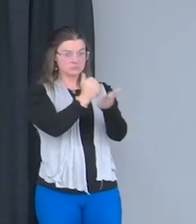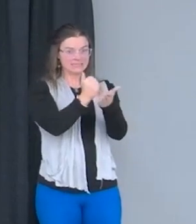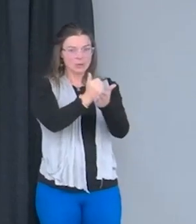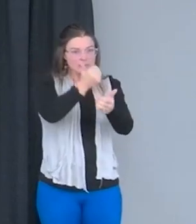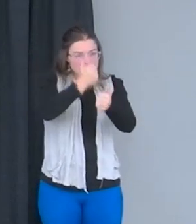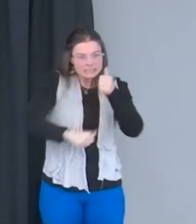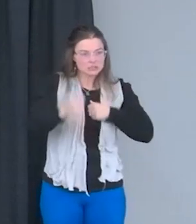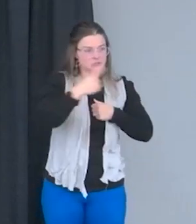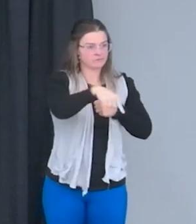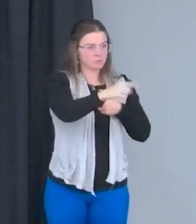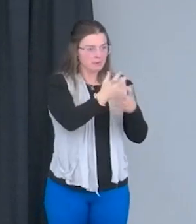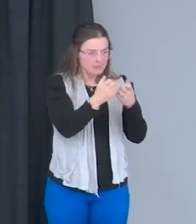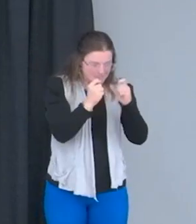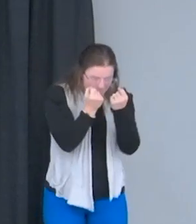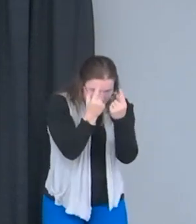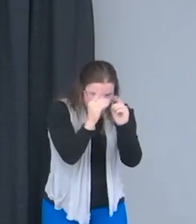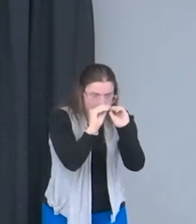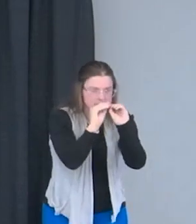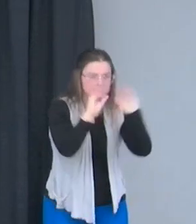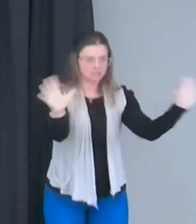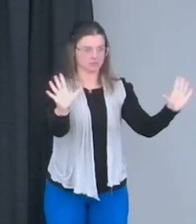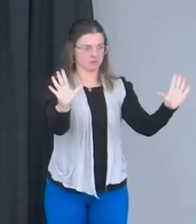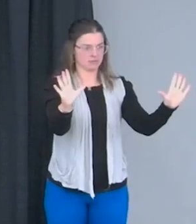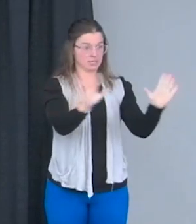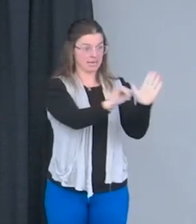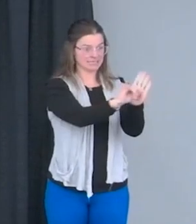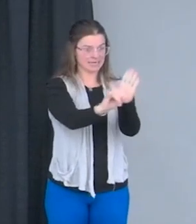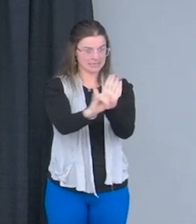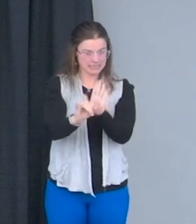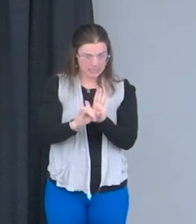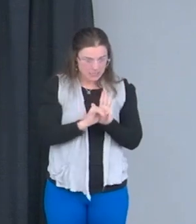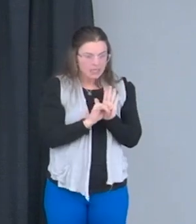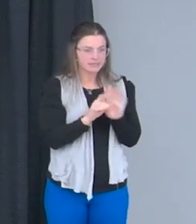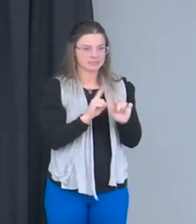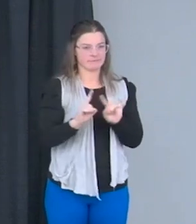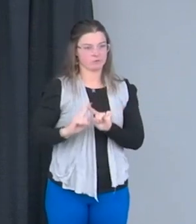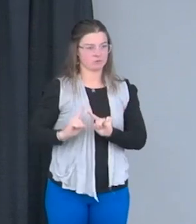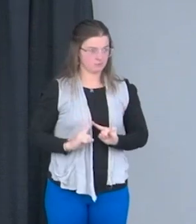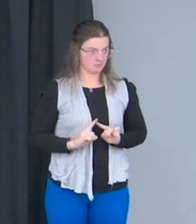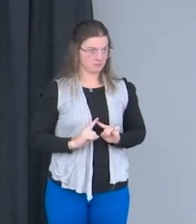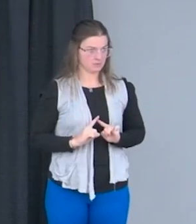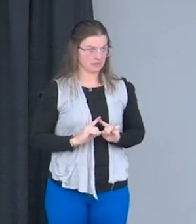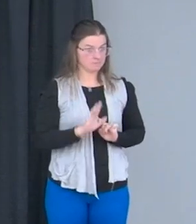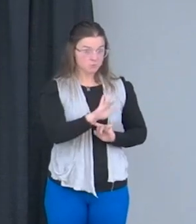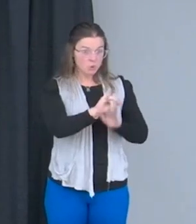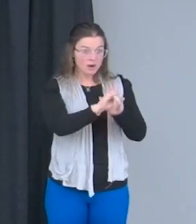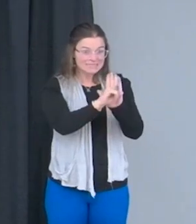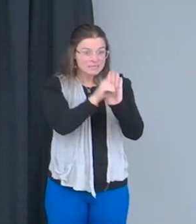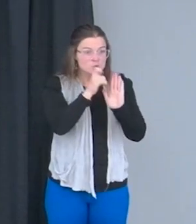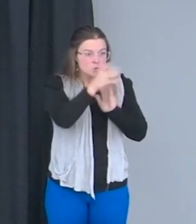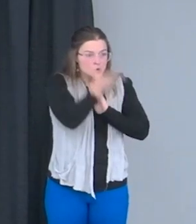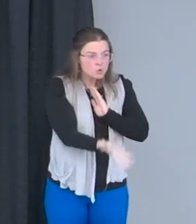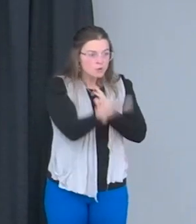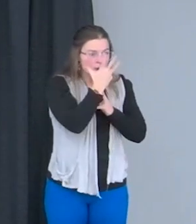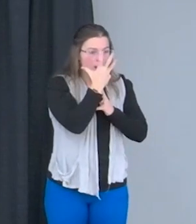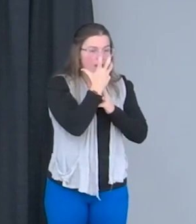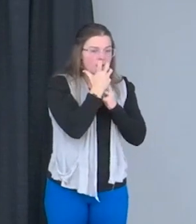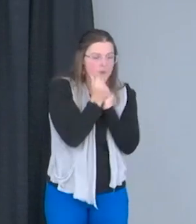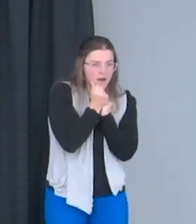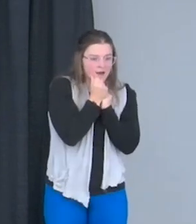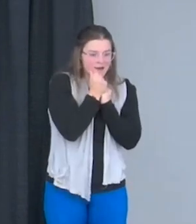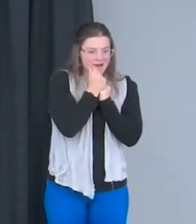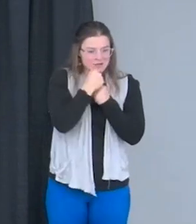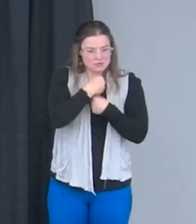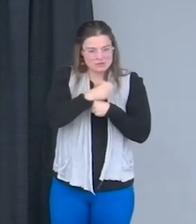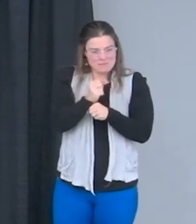one of you understand that we all have a different identity. And once we embrace that identity, we can create the reality that we want. We